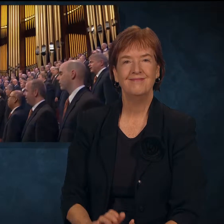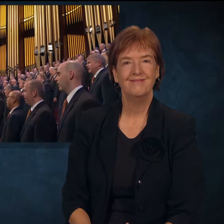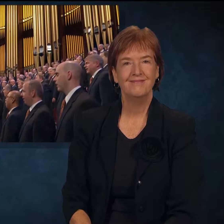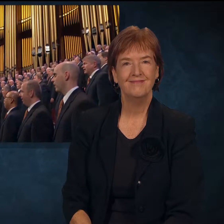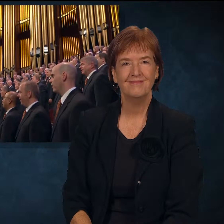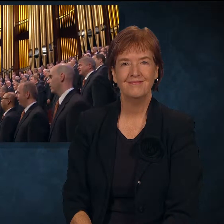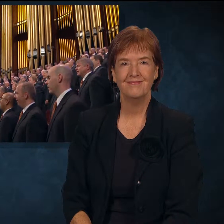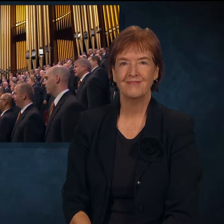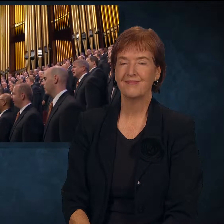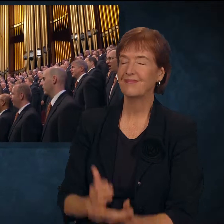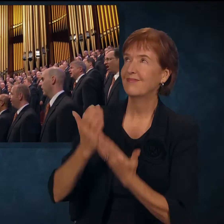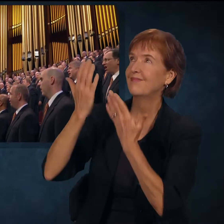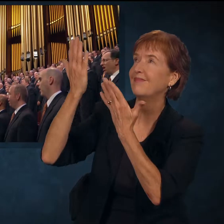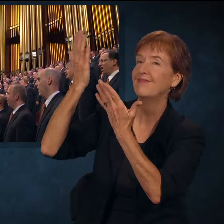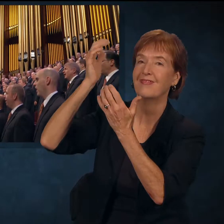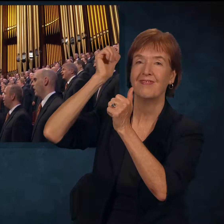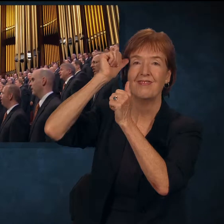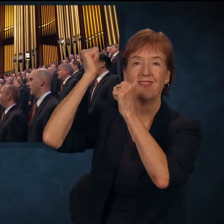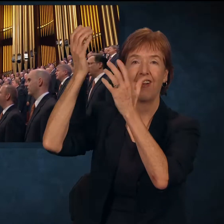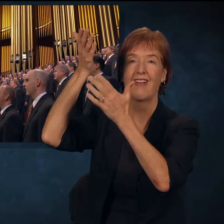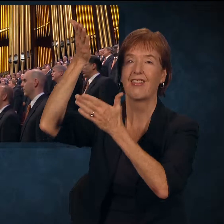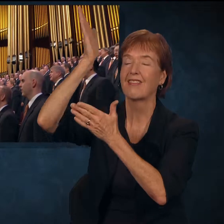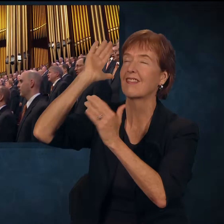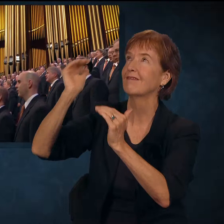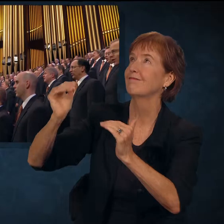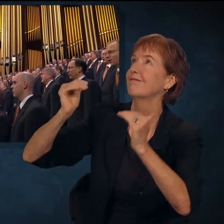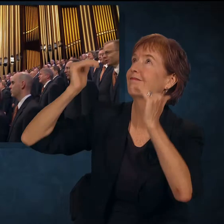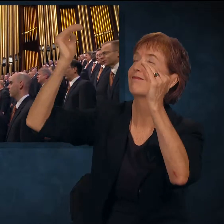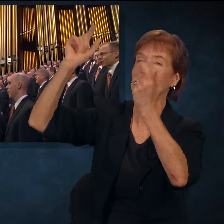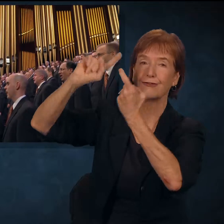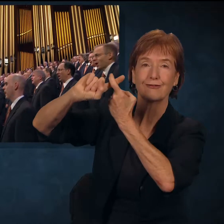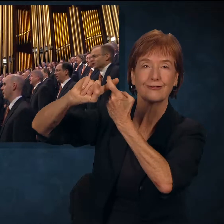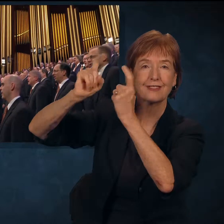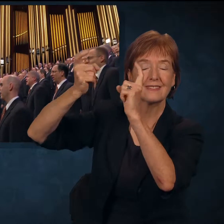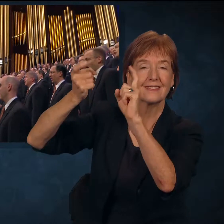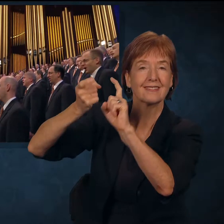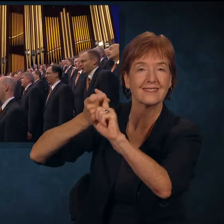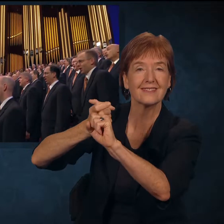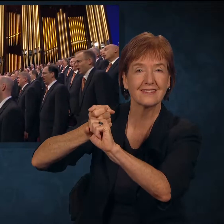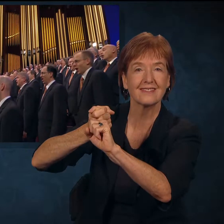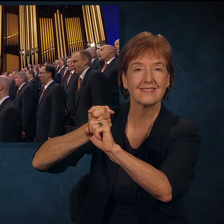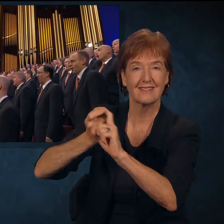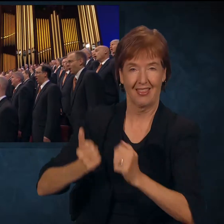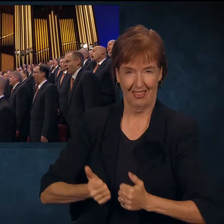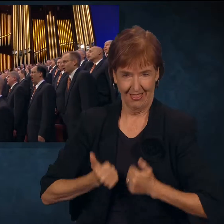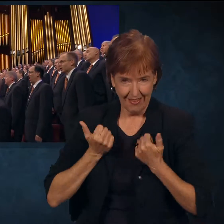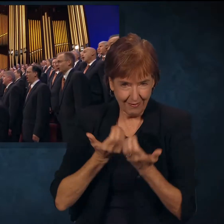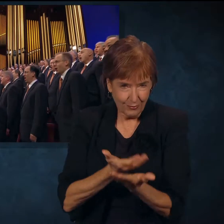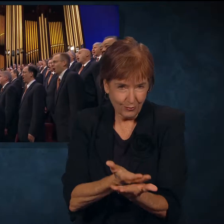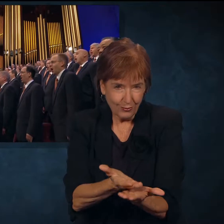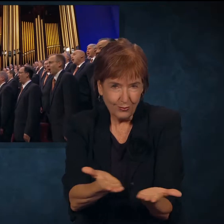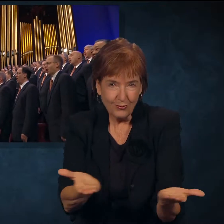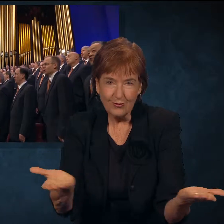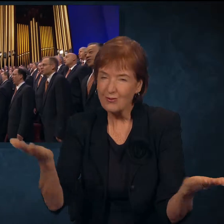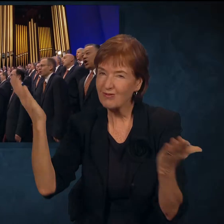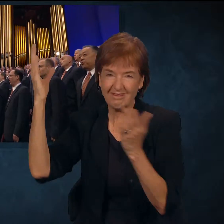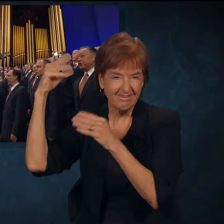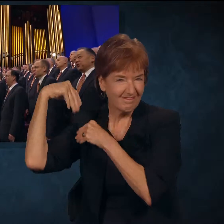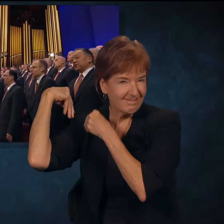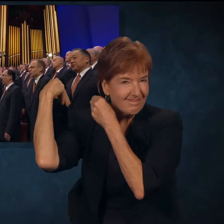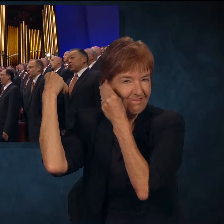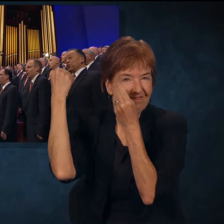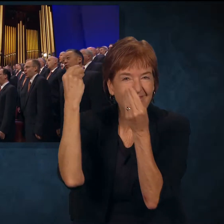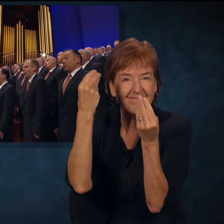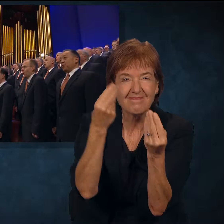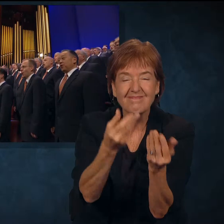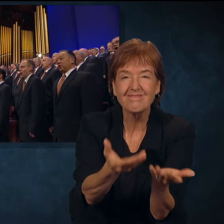Father God, eternal friend, Thou art life, there